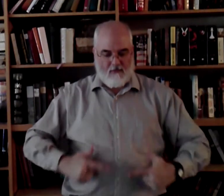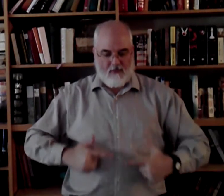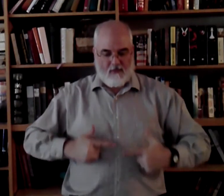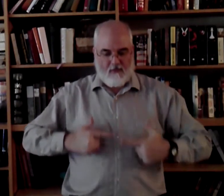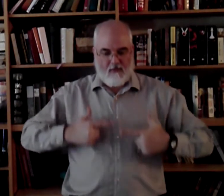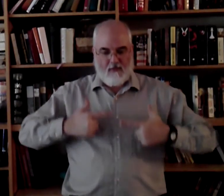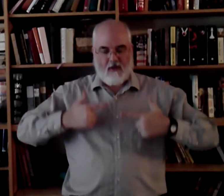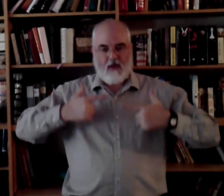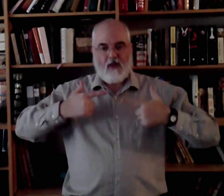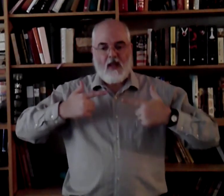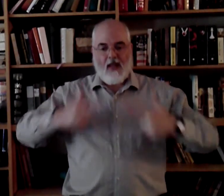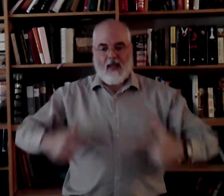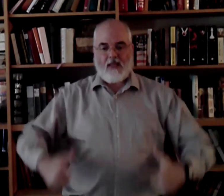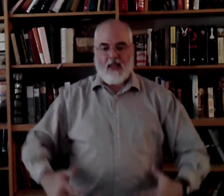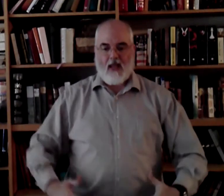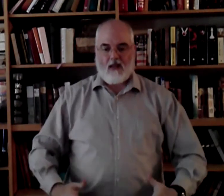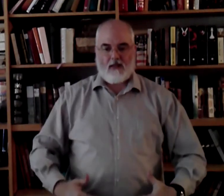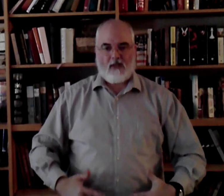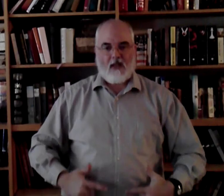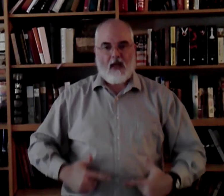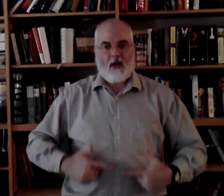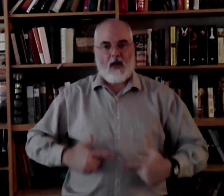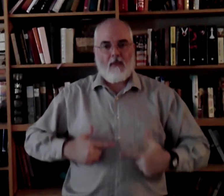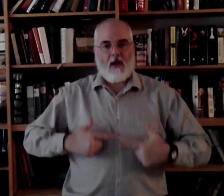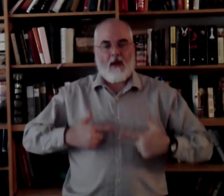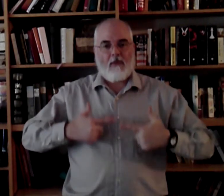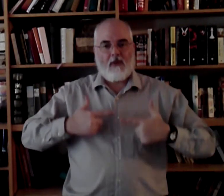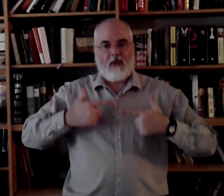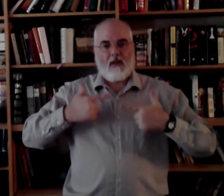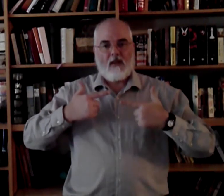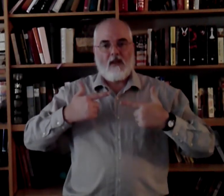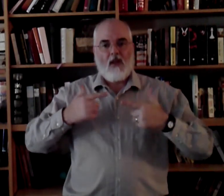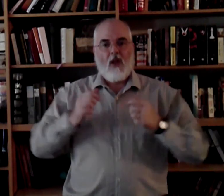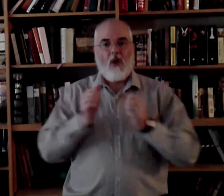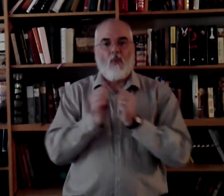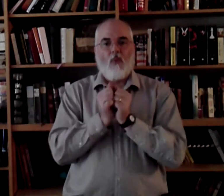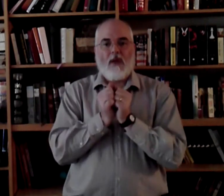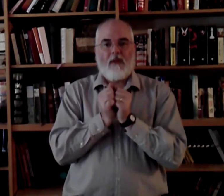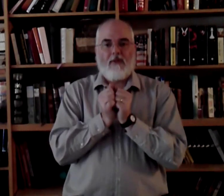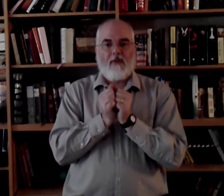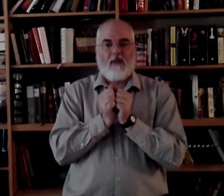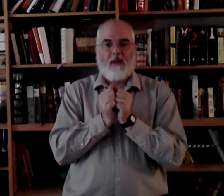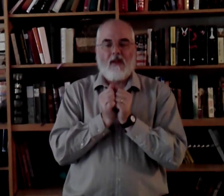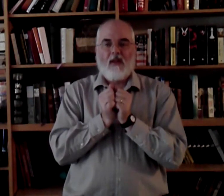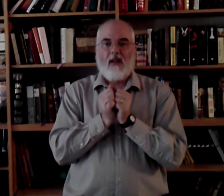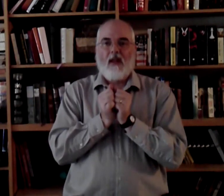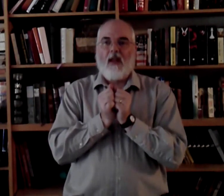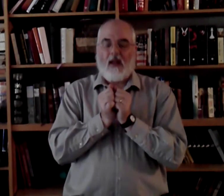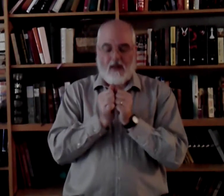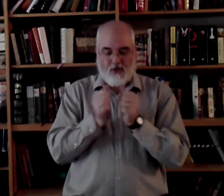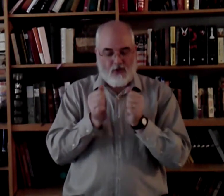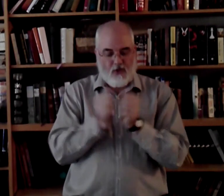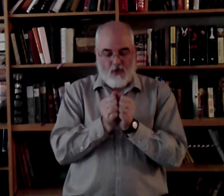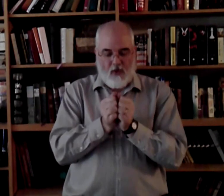with him